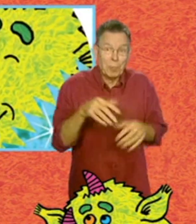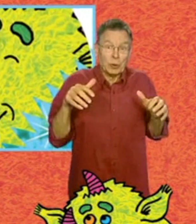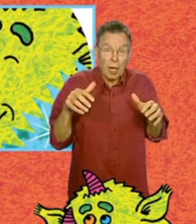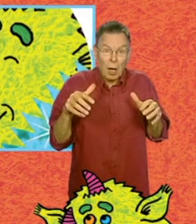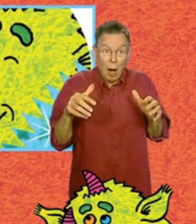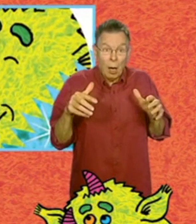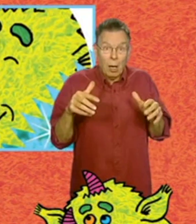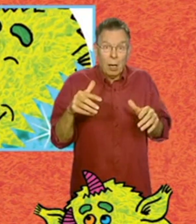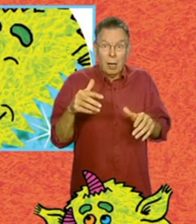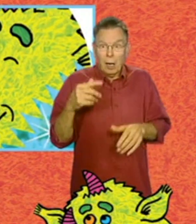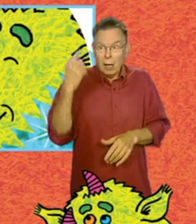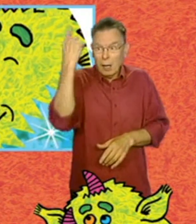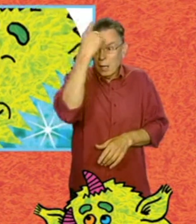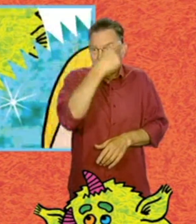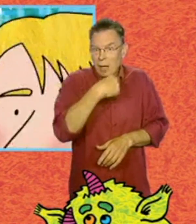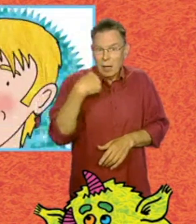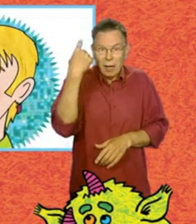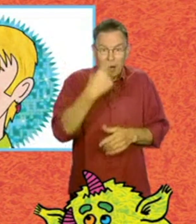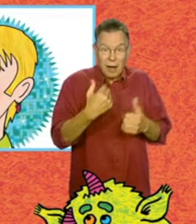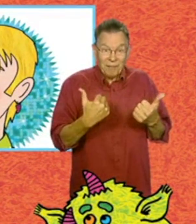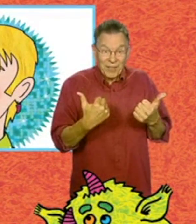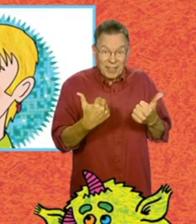and it turns into a handsome young man.